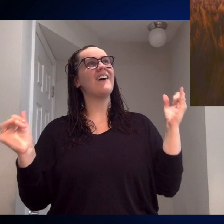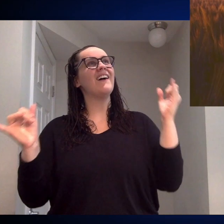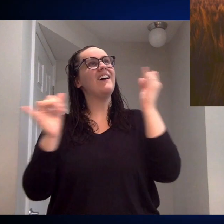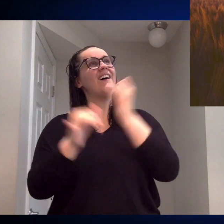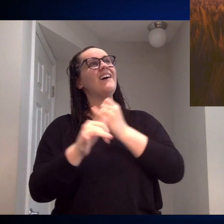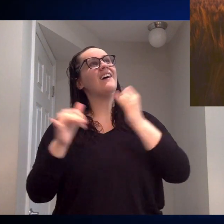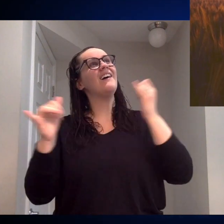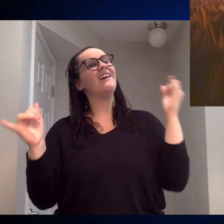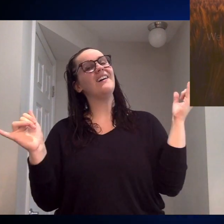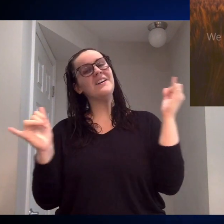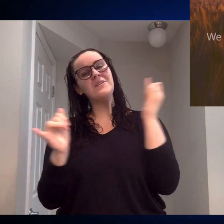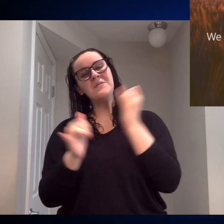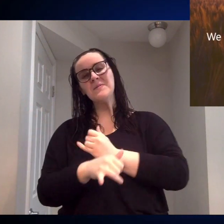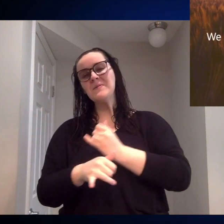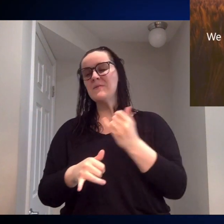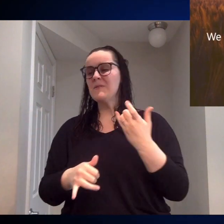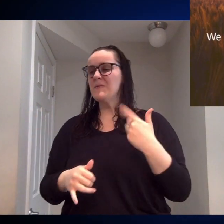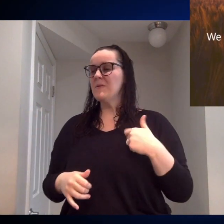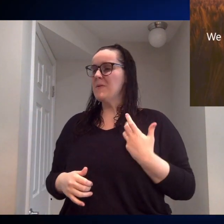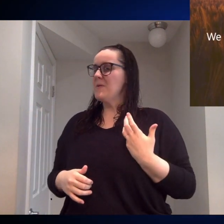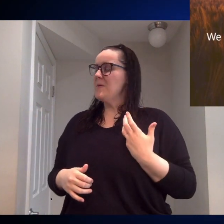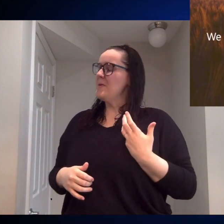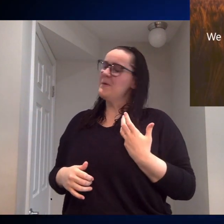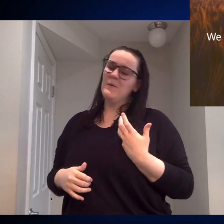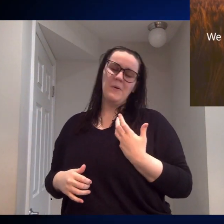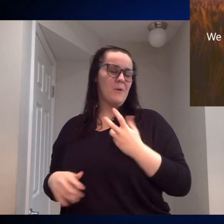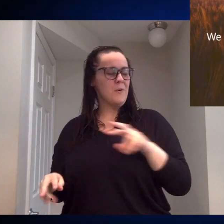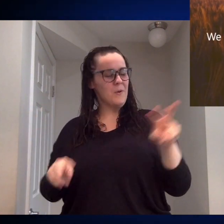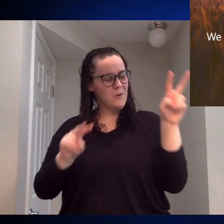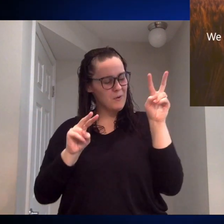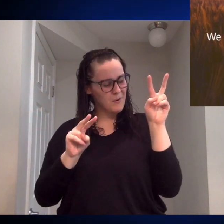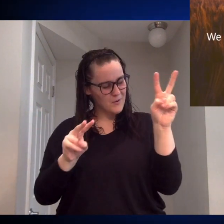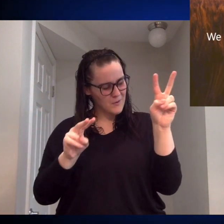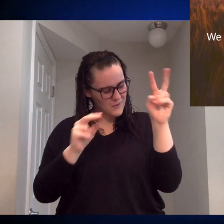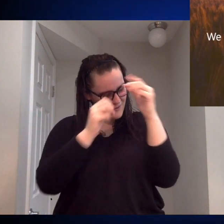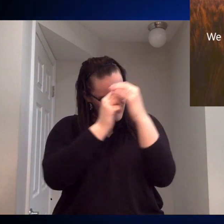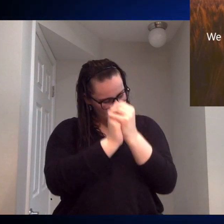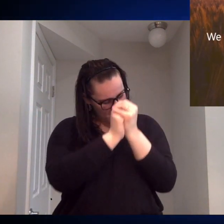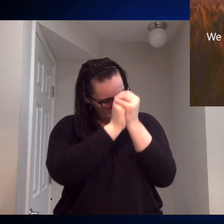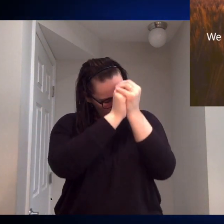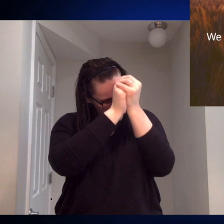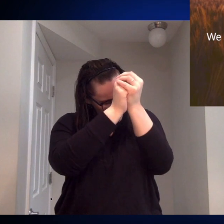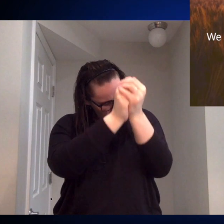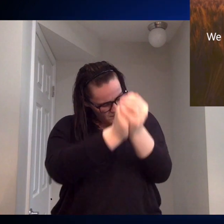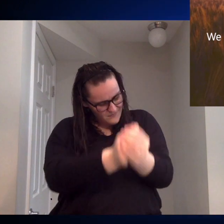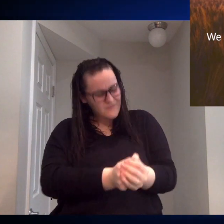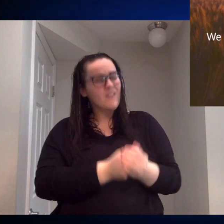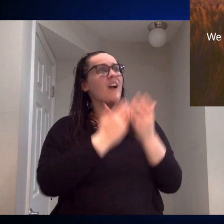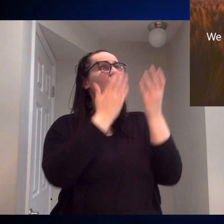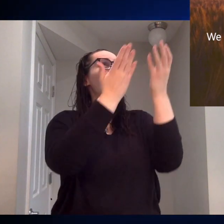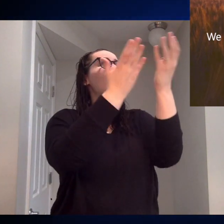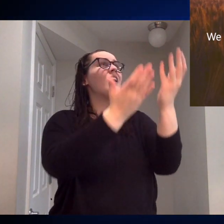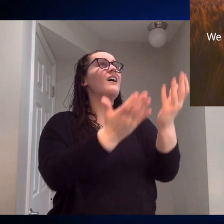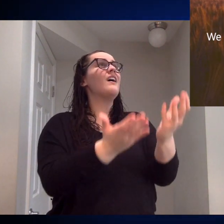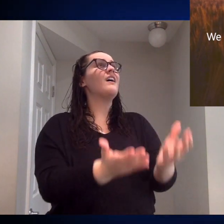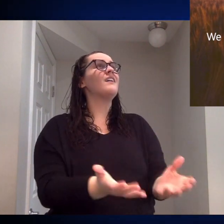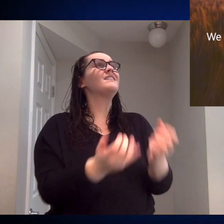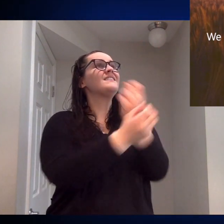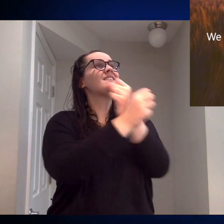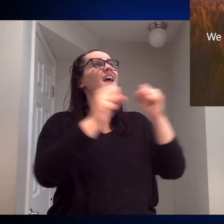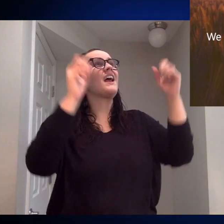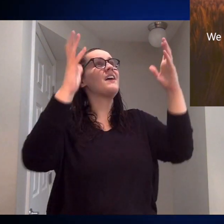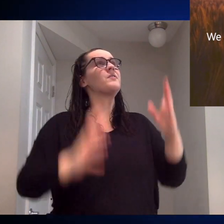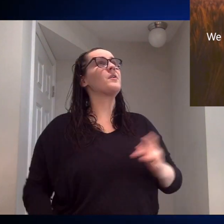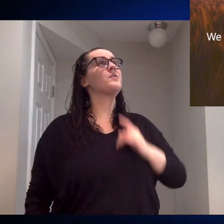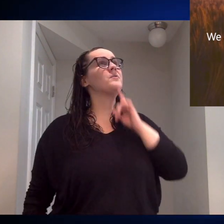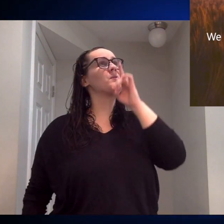We adore You, behold You Our Savior ever